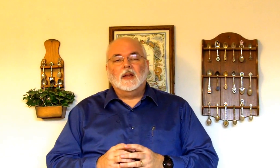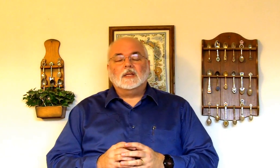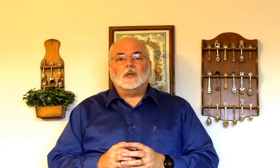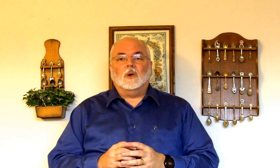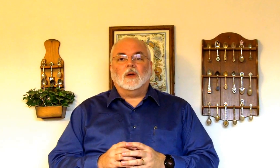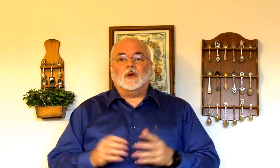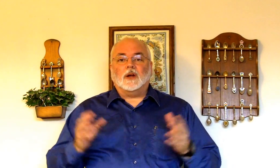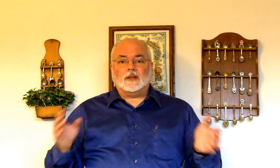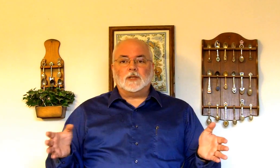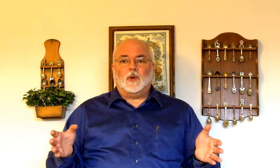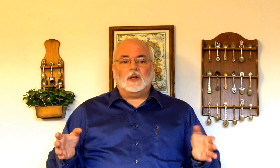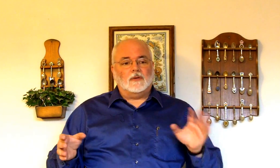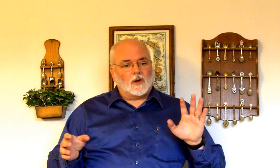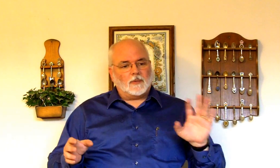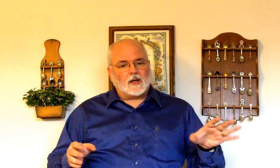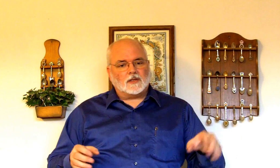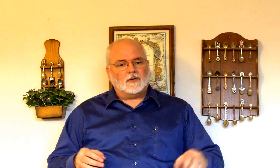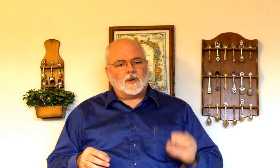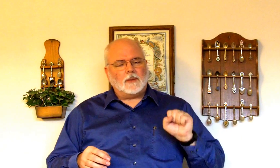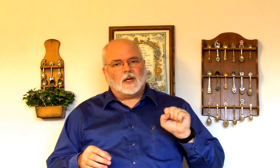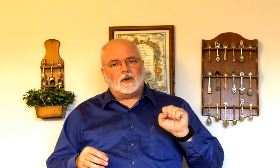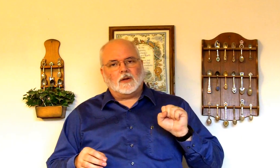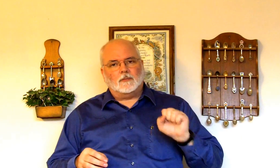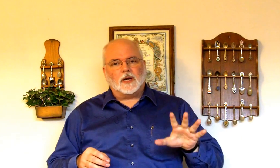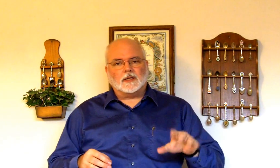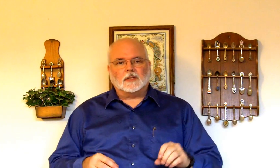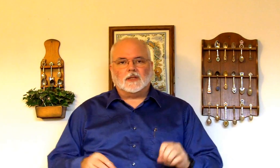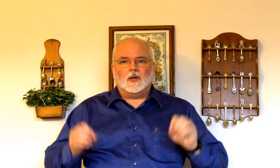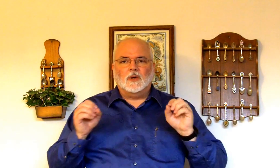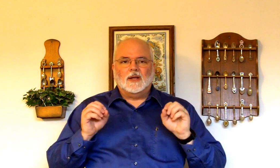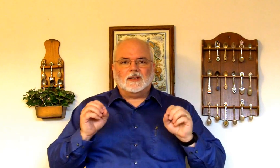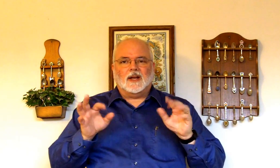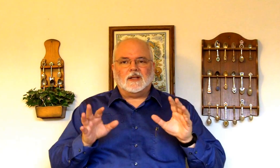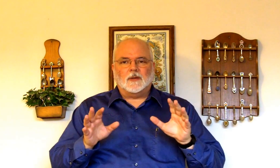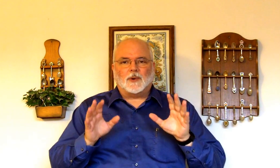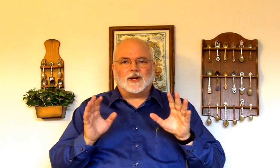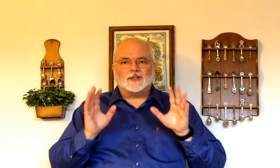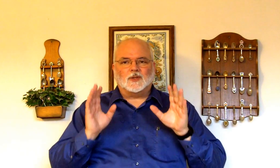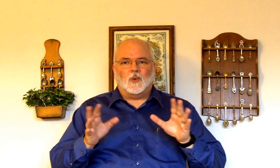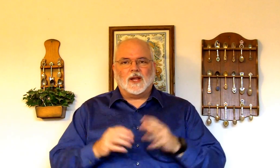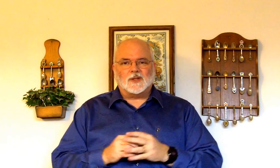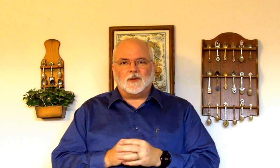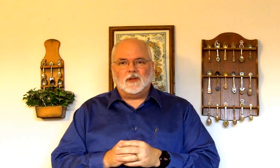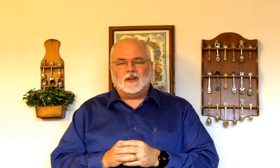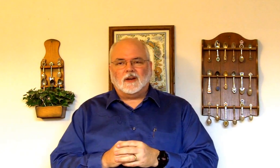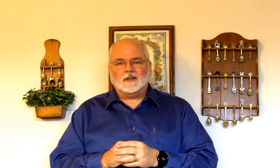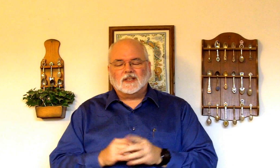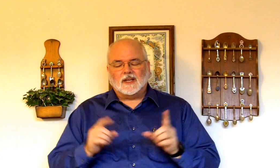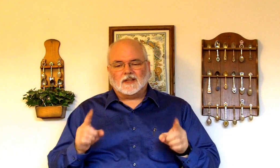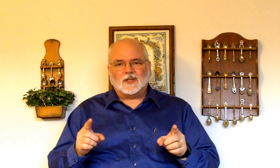So, if you're at this point, you've already practiced the vocabulary, you've practiced it slow, now you need to practice it the way it's going to be there. Get this